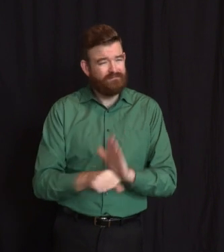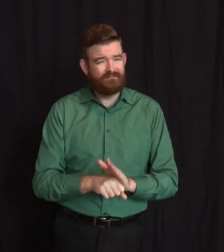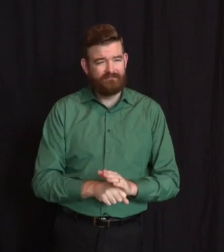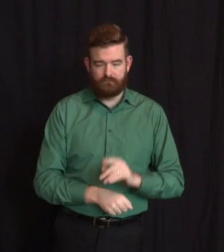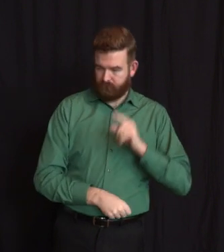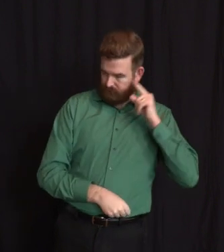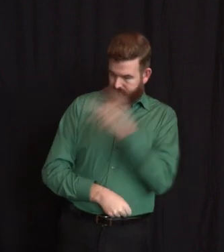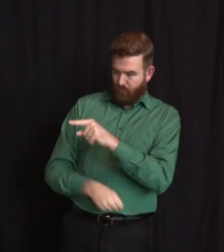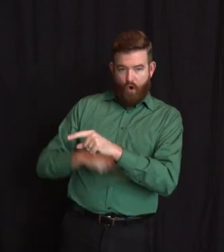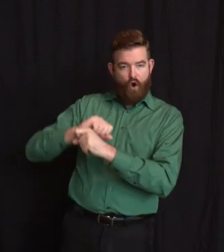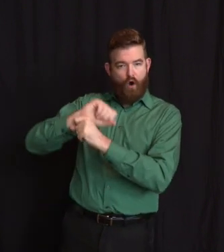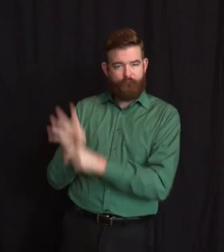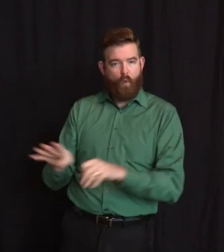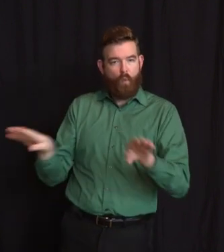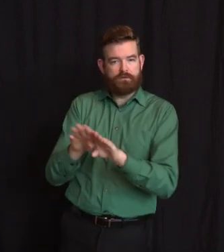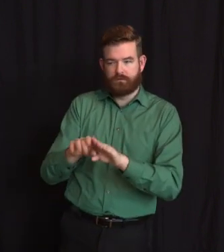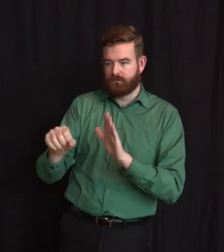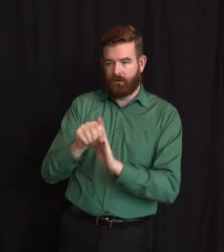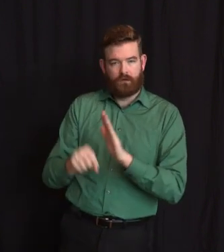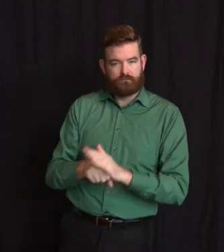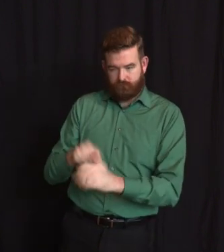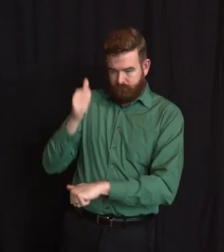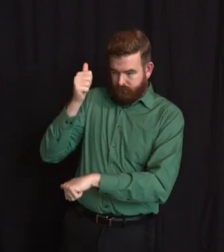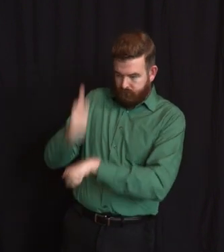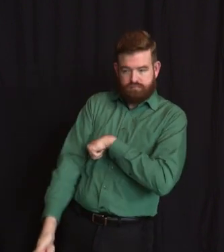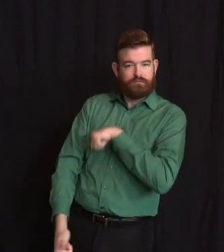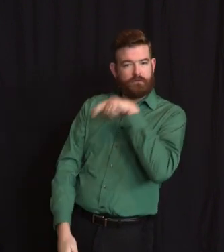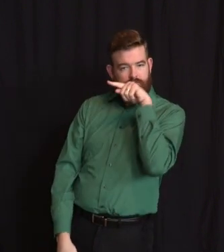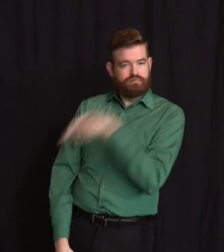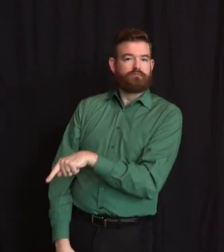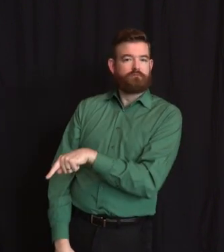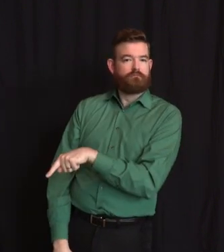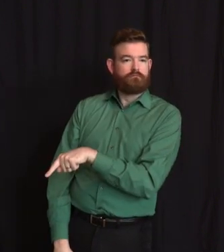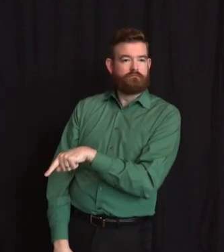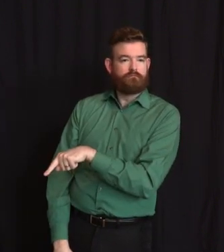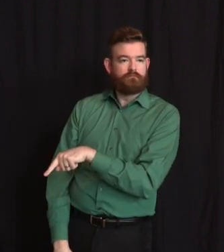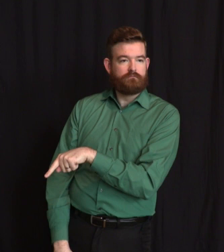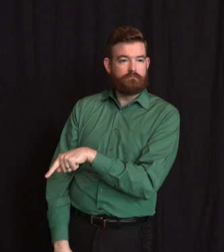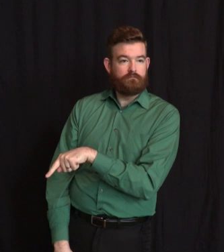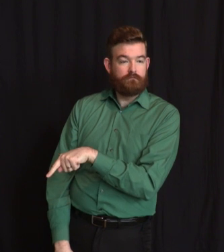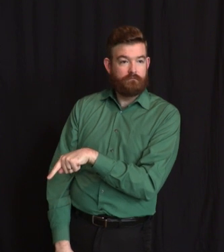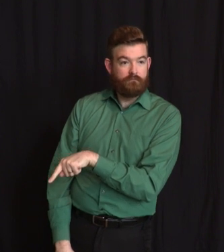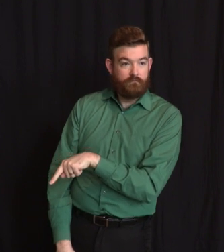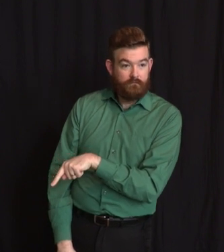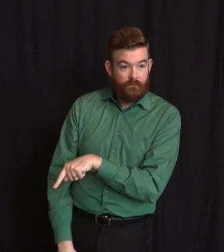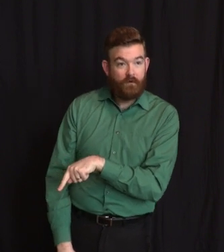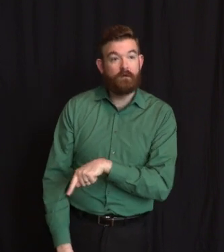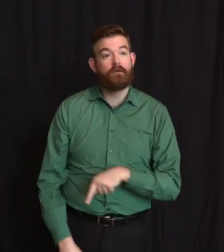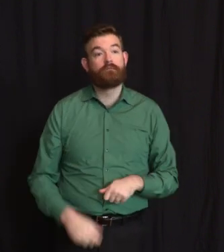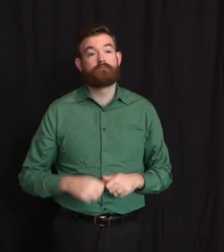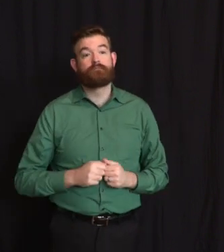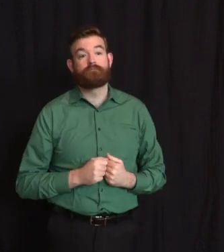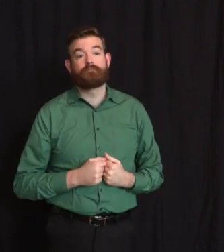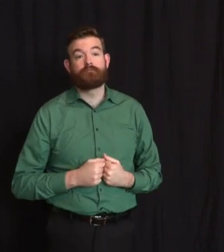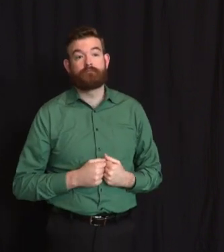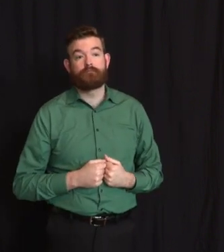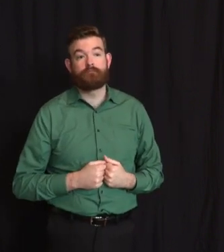we officially closed. Ask a theater owner how sales were. New York City restaurants, it was announced